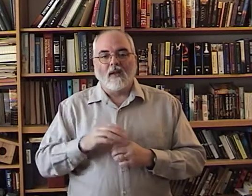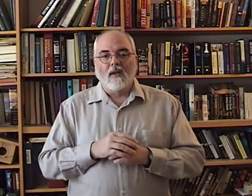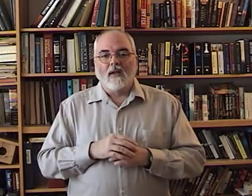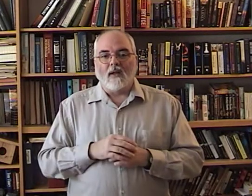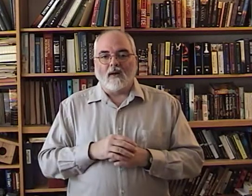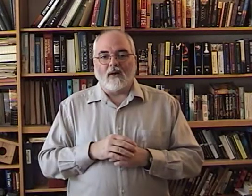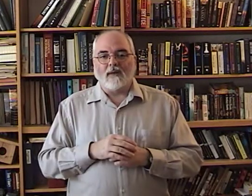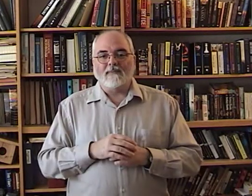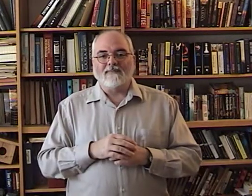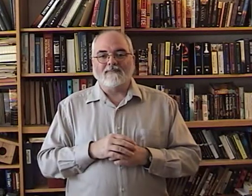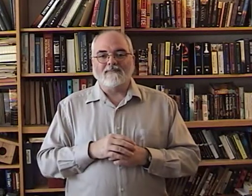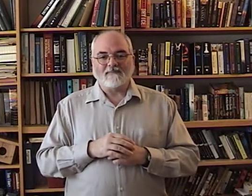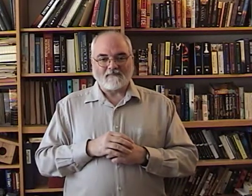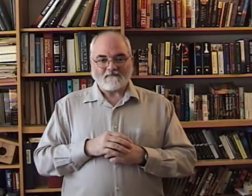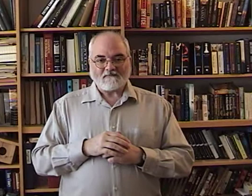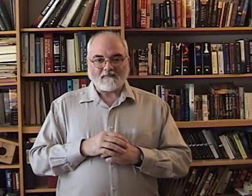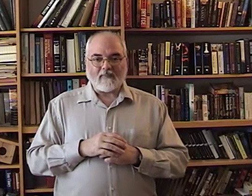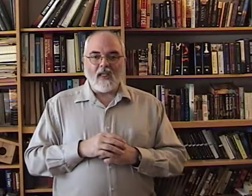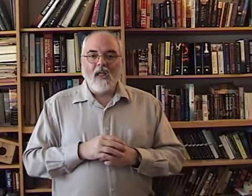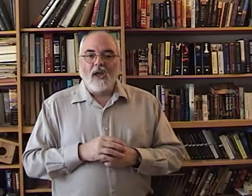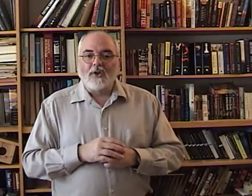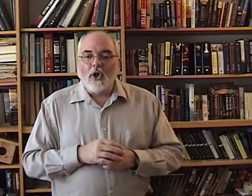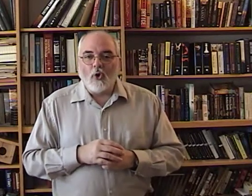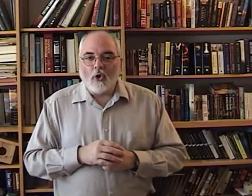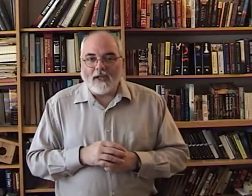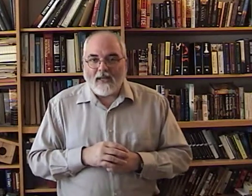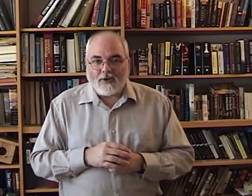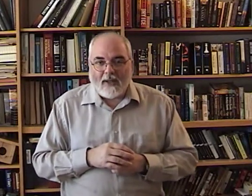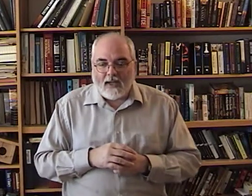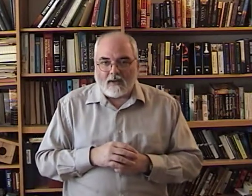Alright. No looking at your hand.